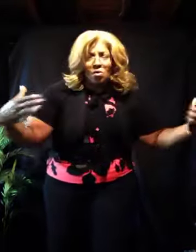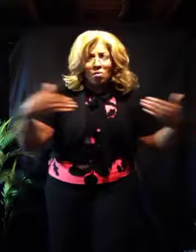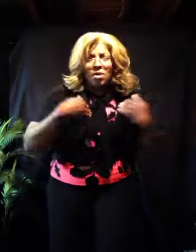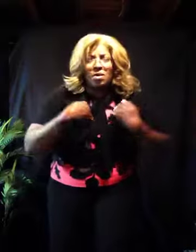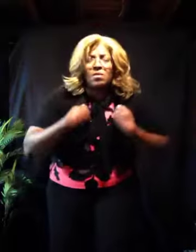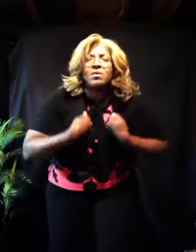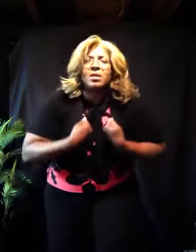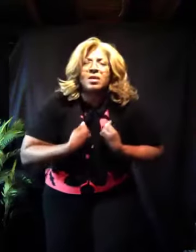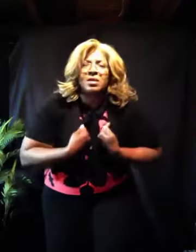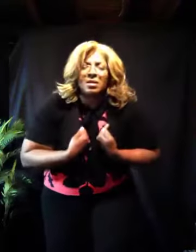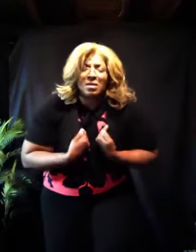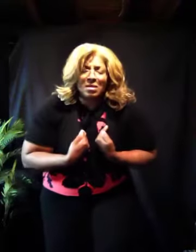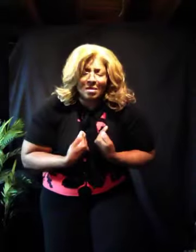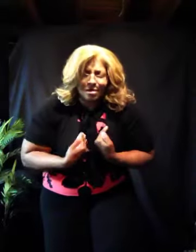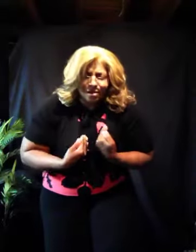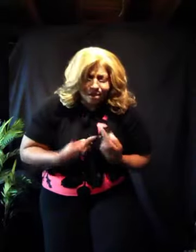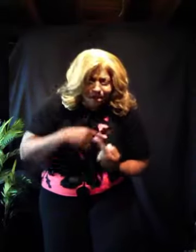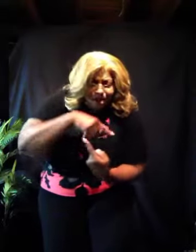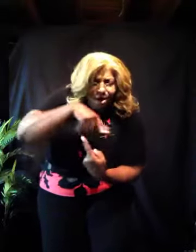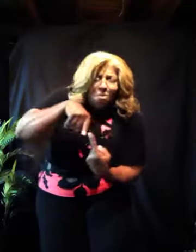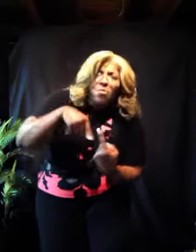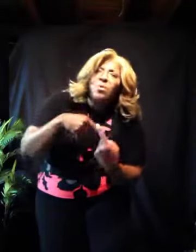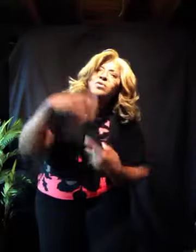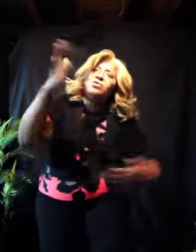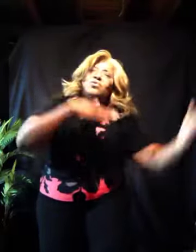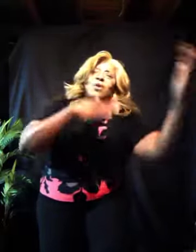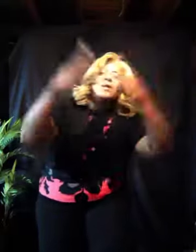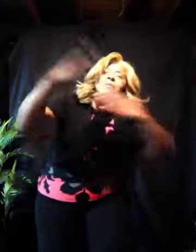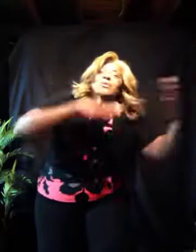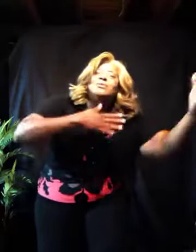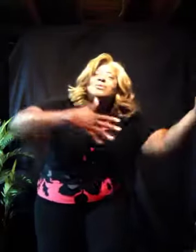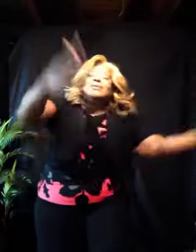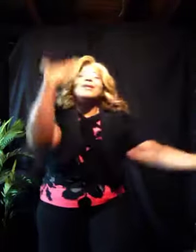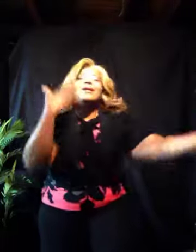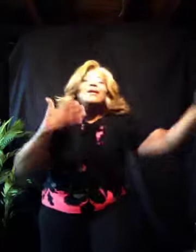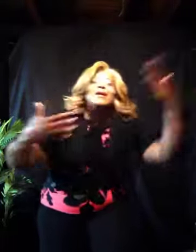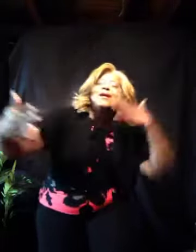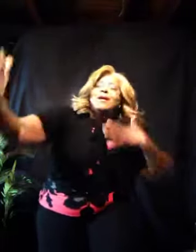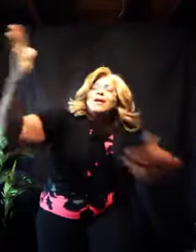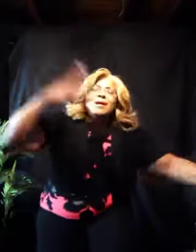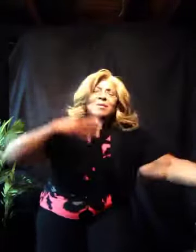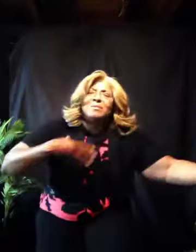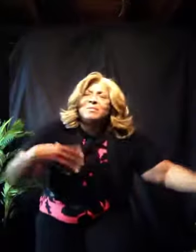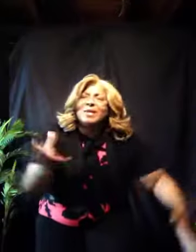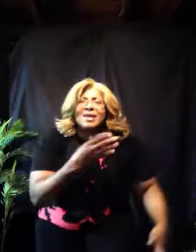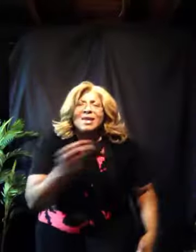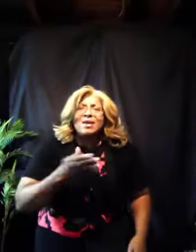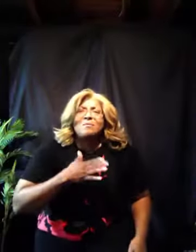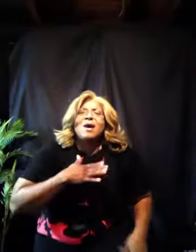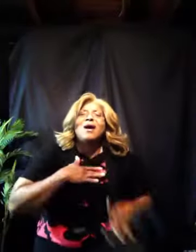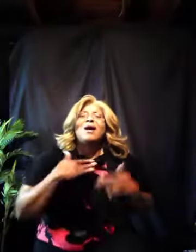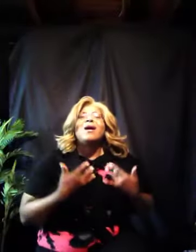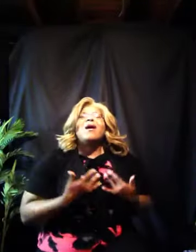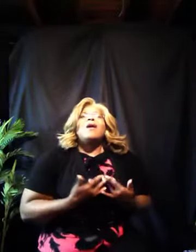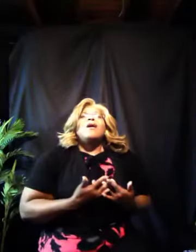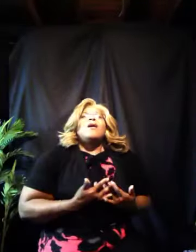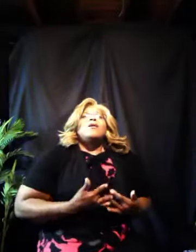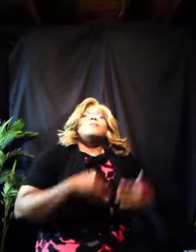weary When troubles come And my heart